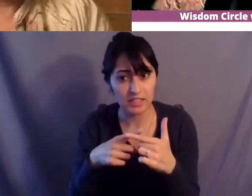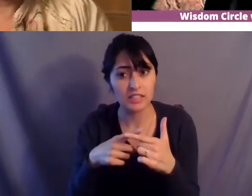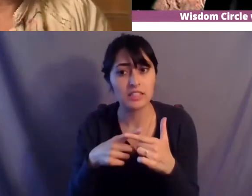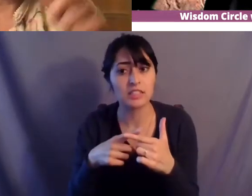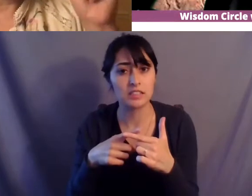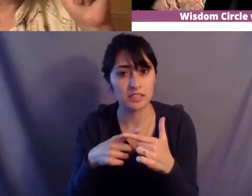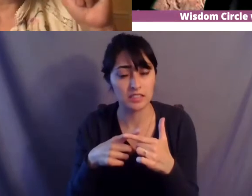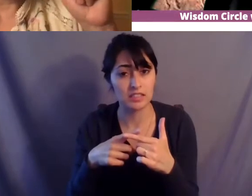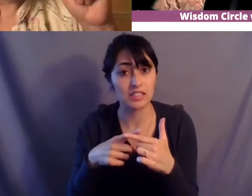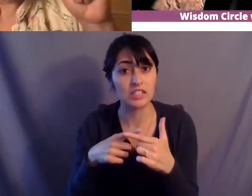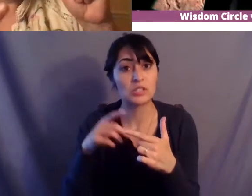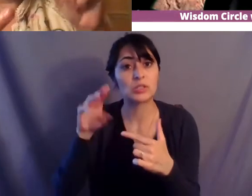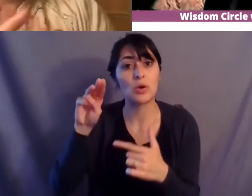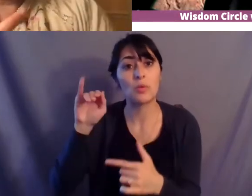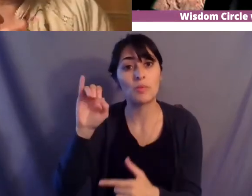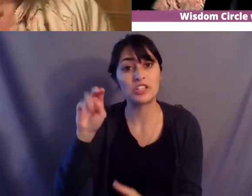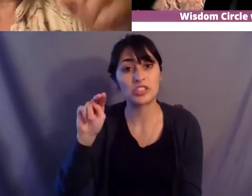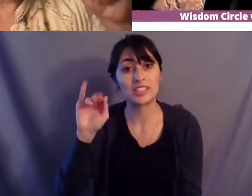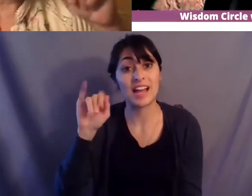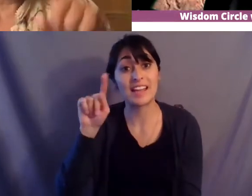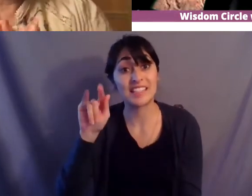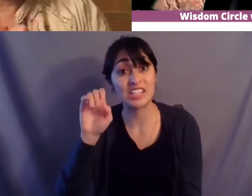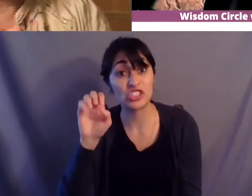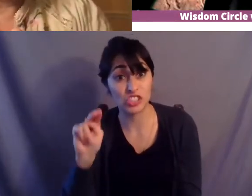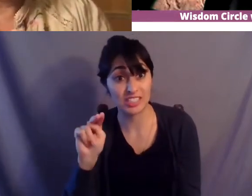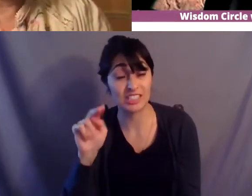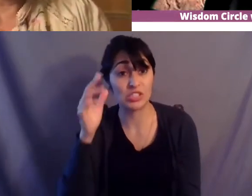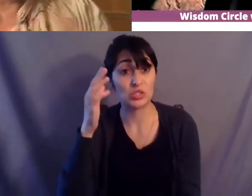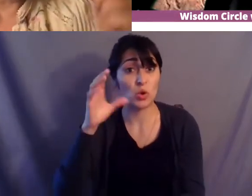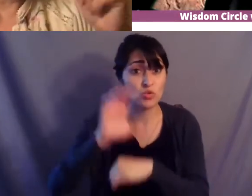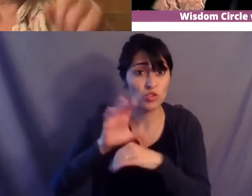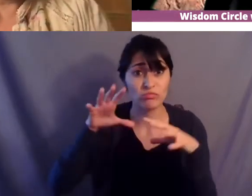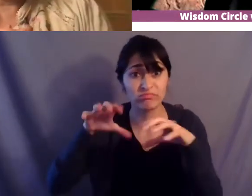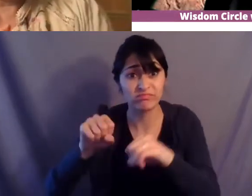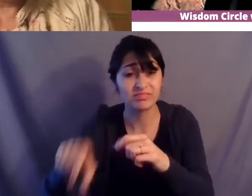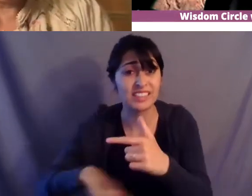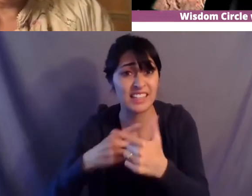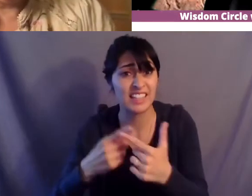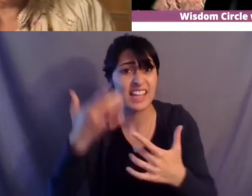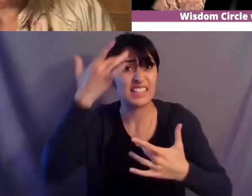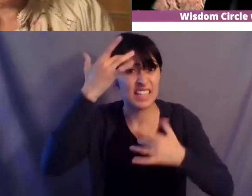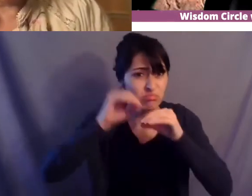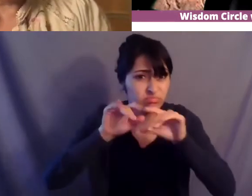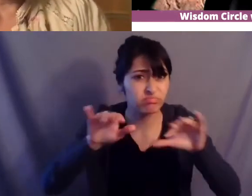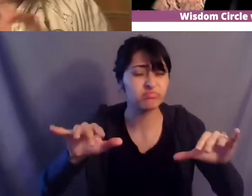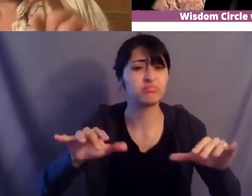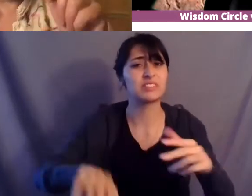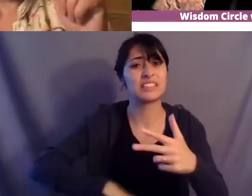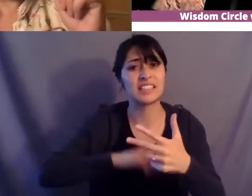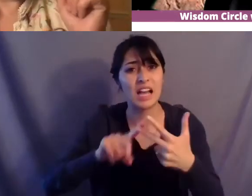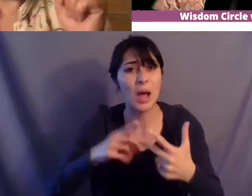missionization removals epidemic diseases militias and military military